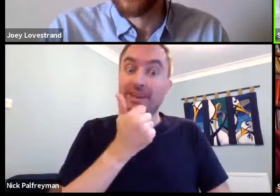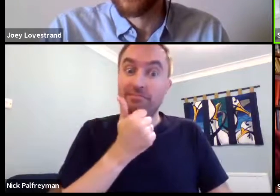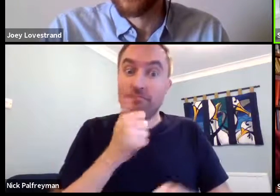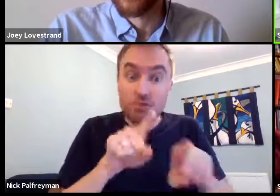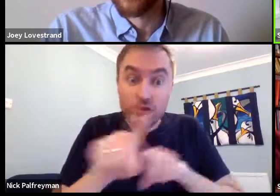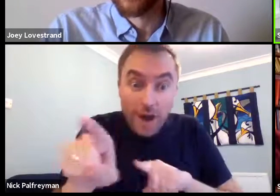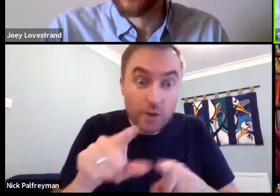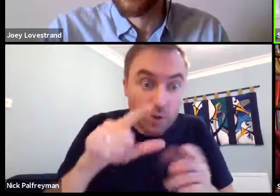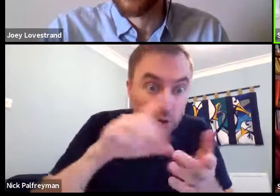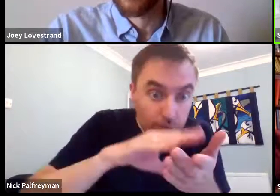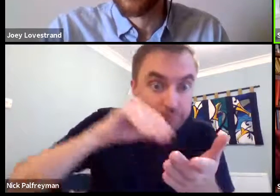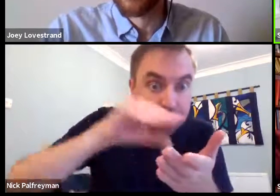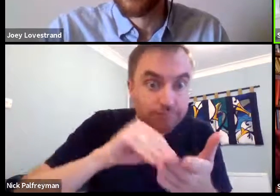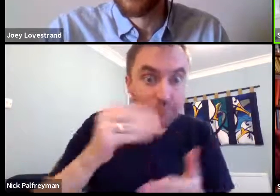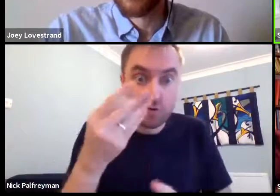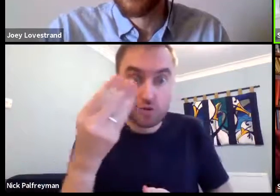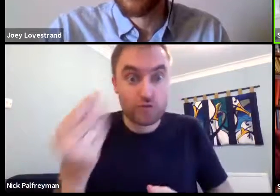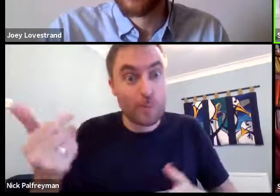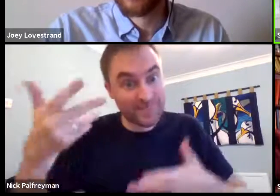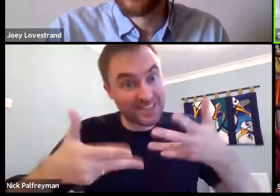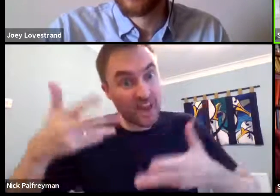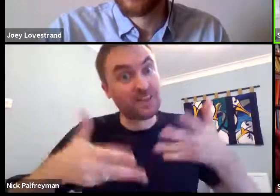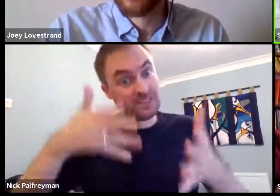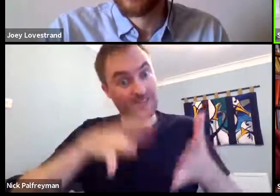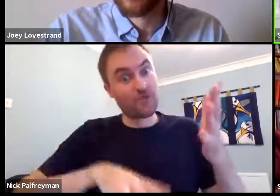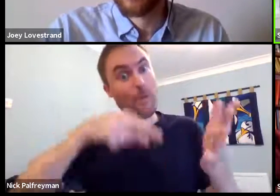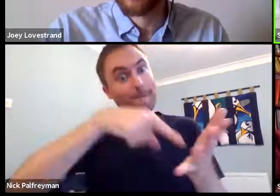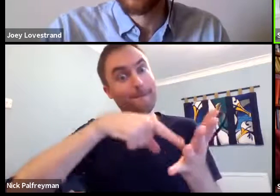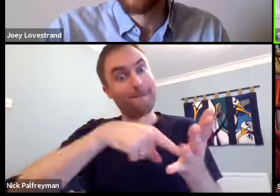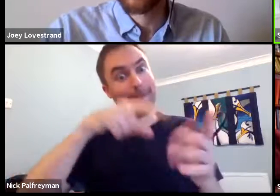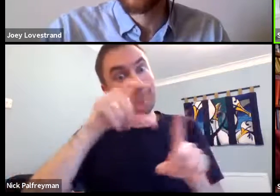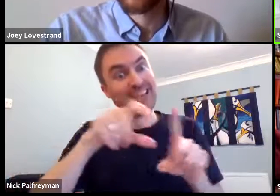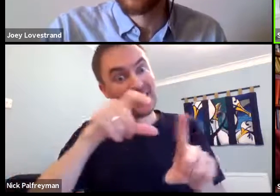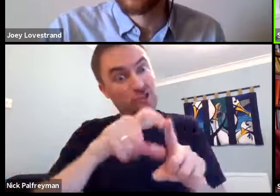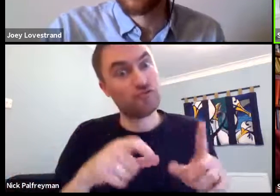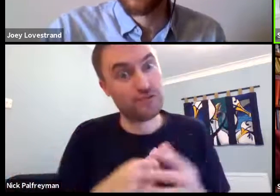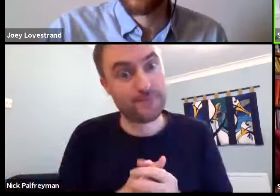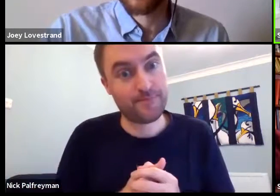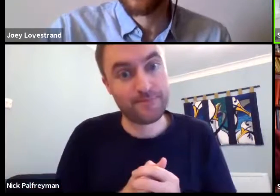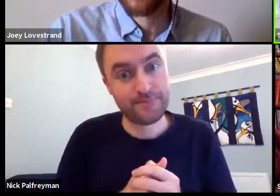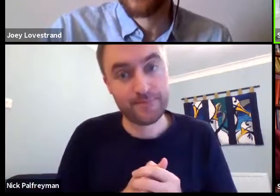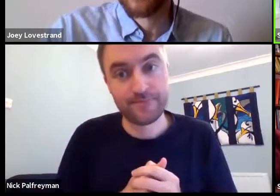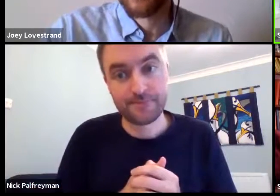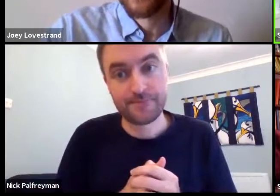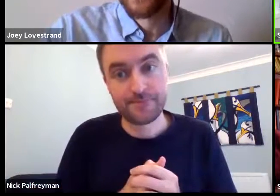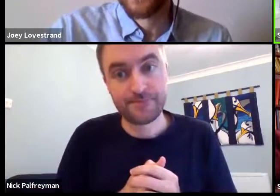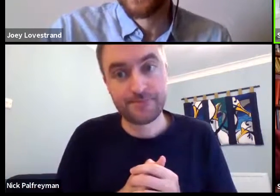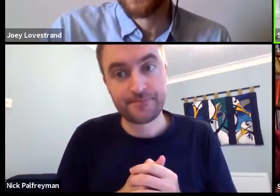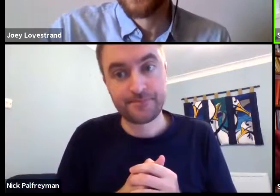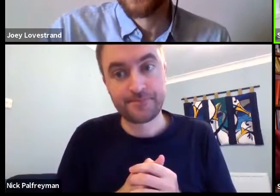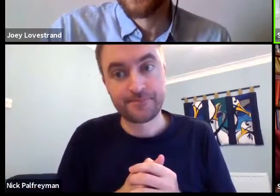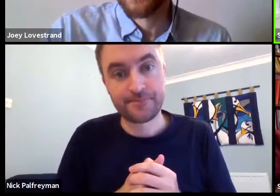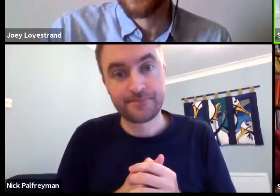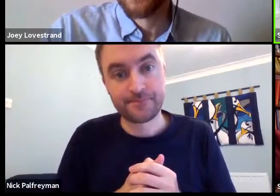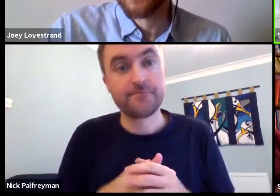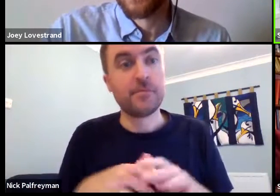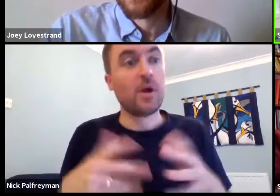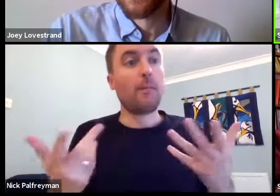and maybe some teachers will try to copy some of the signs from that dictionary.